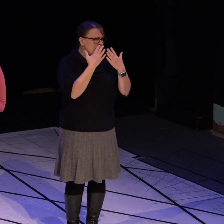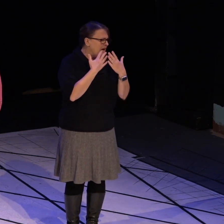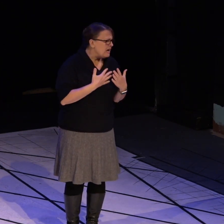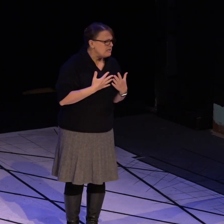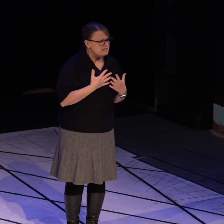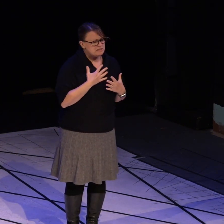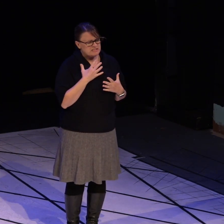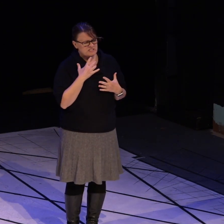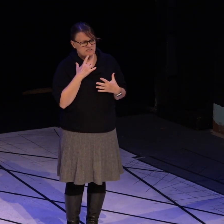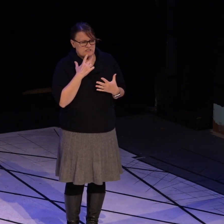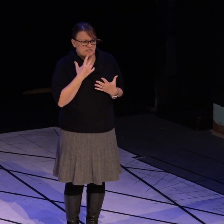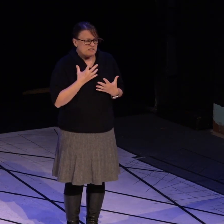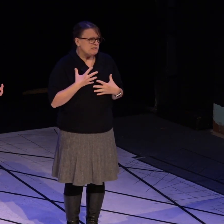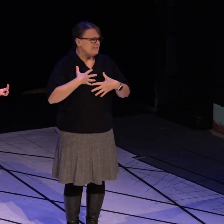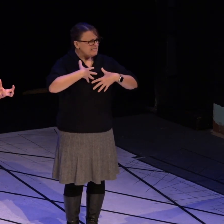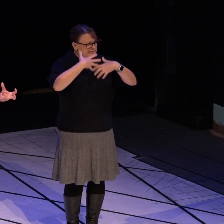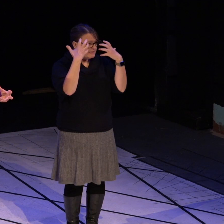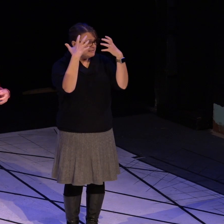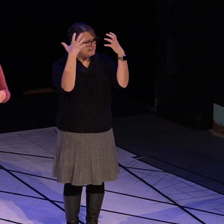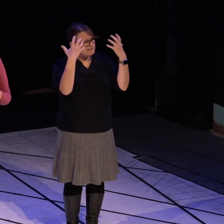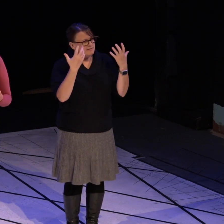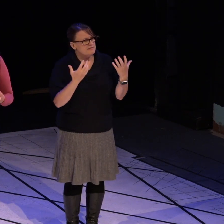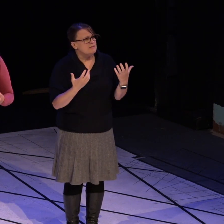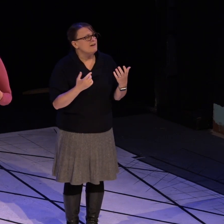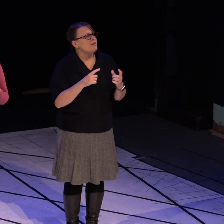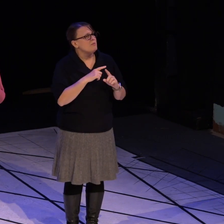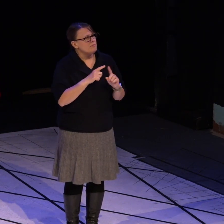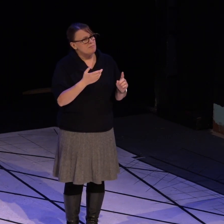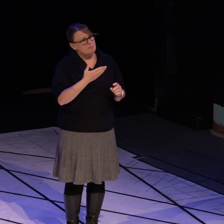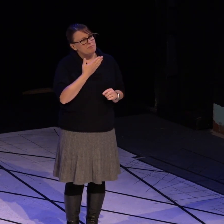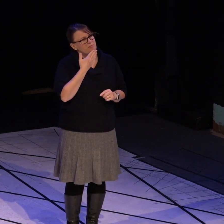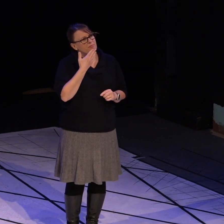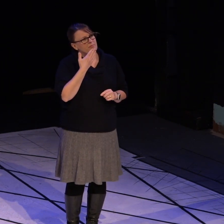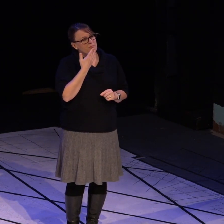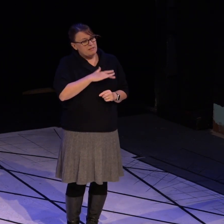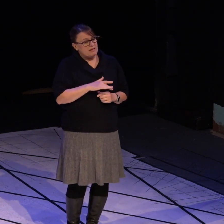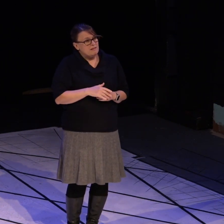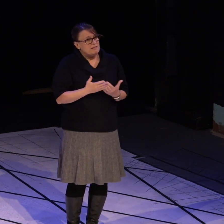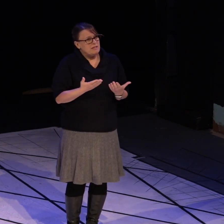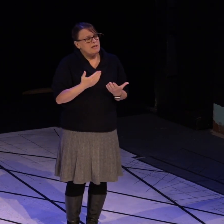bitterness, straight-up rage. But thankfully, there was hope.